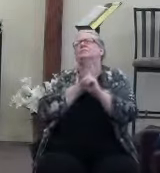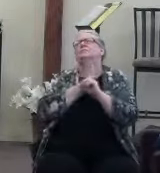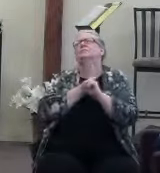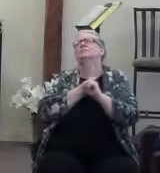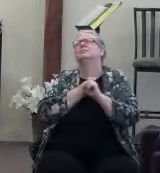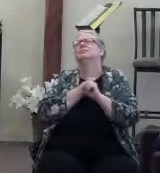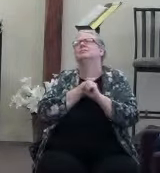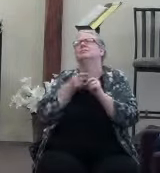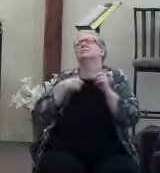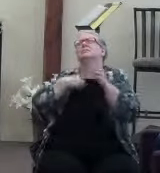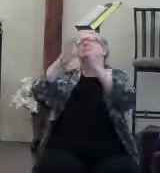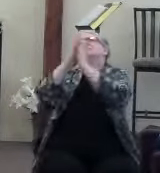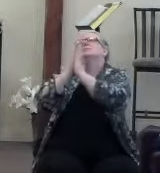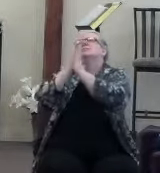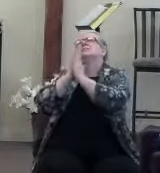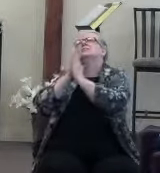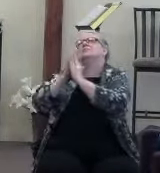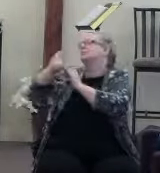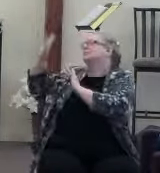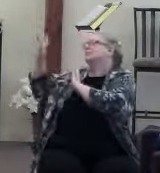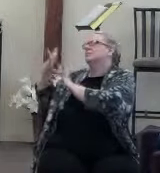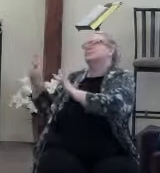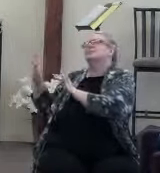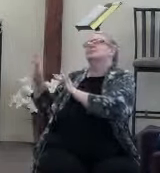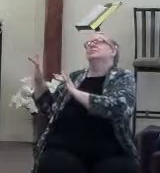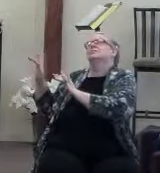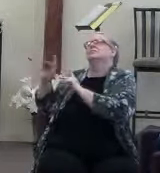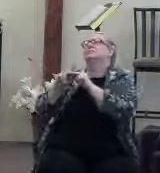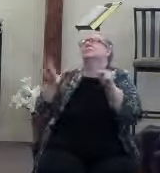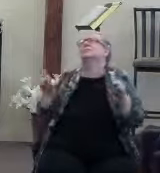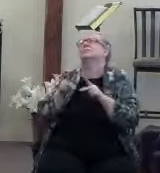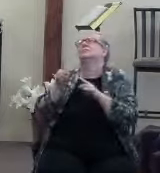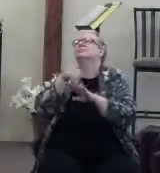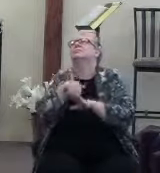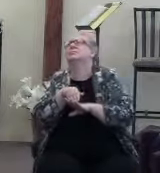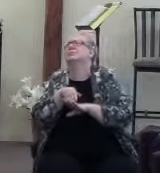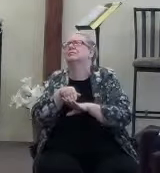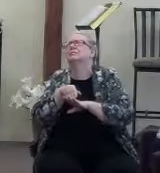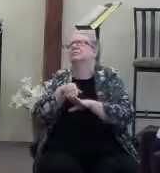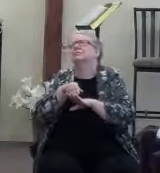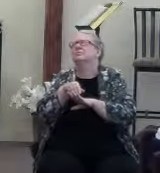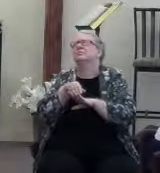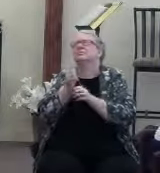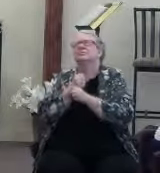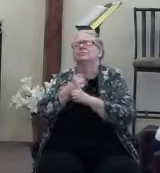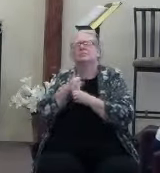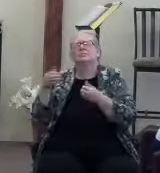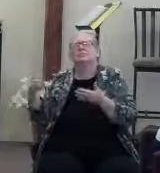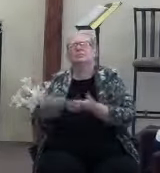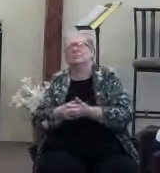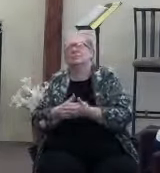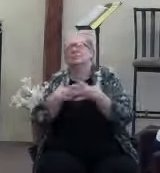So, Lord, I'm asking you to touch them right where they're at. God, them, renew them, restore